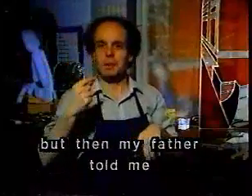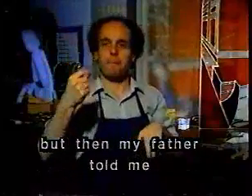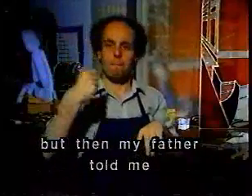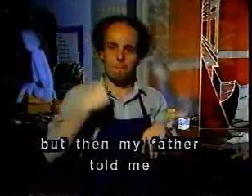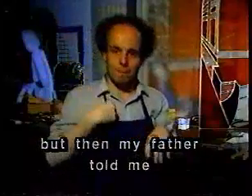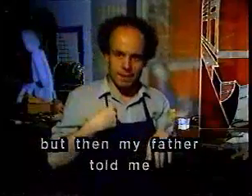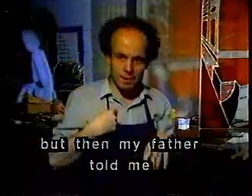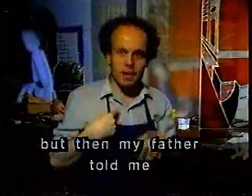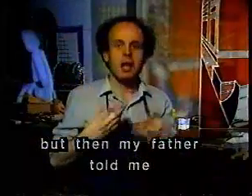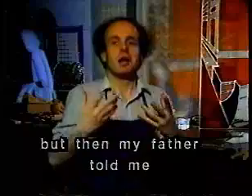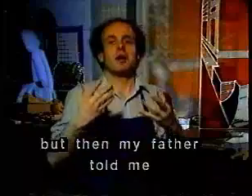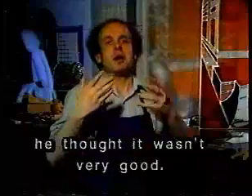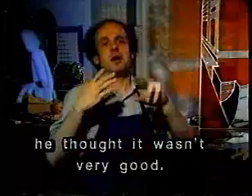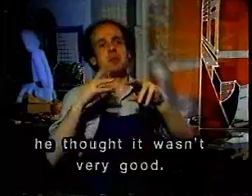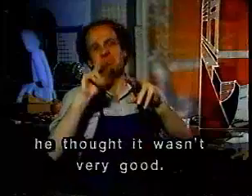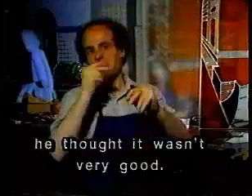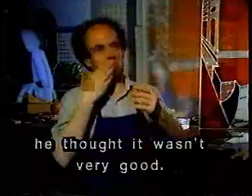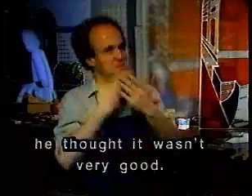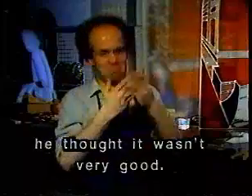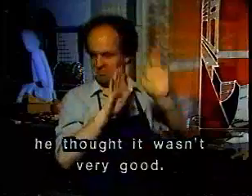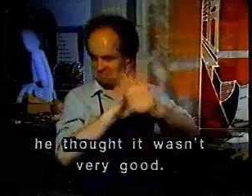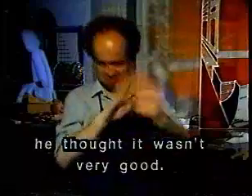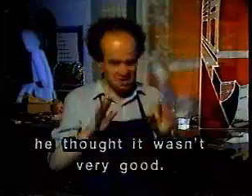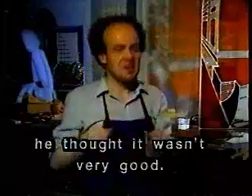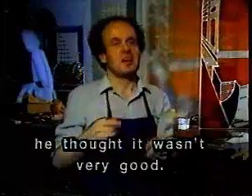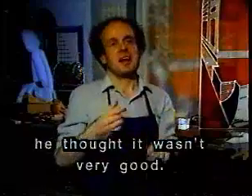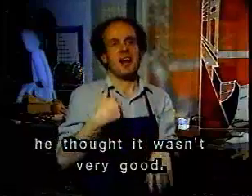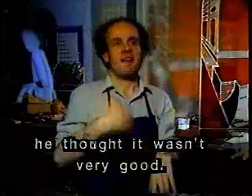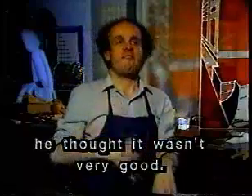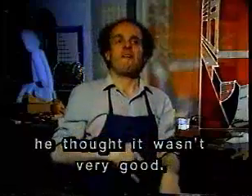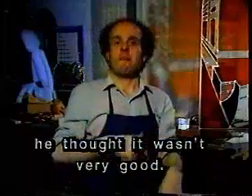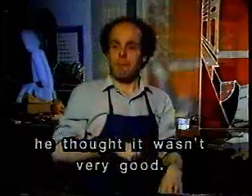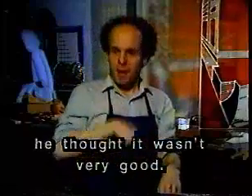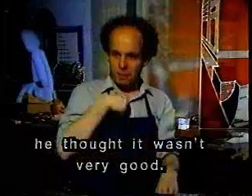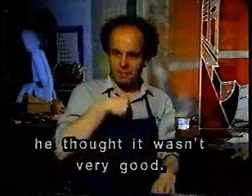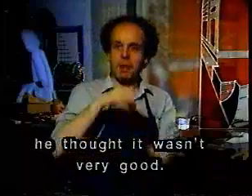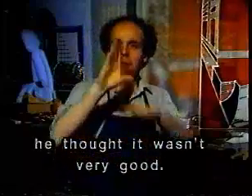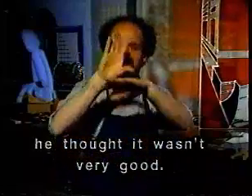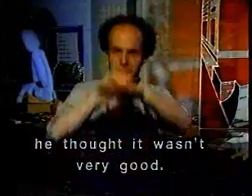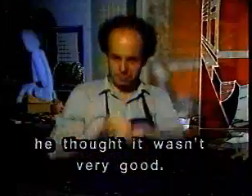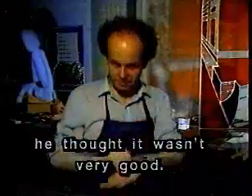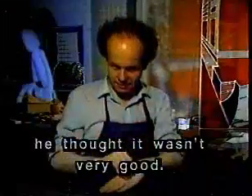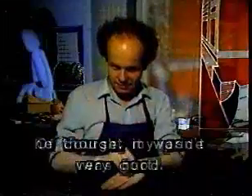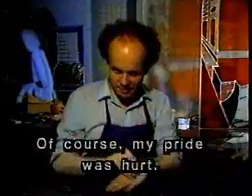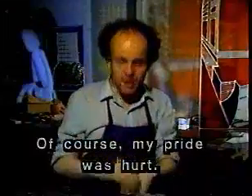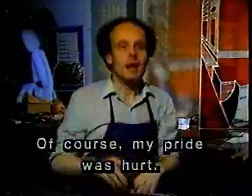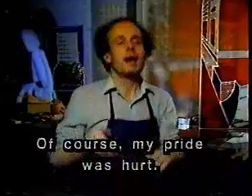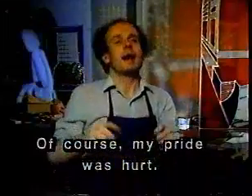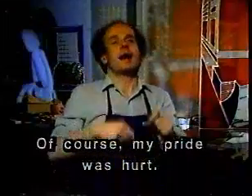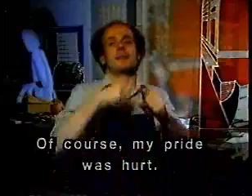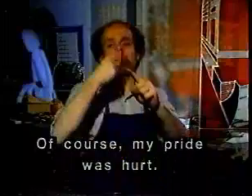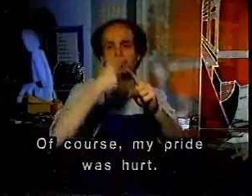he thought it wasn't very good. Of course, my pride was hurt.